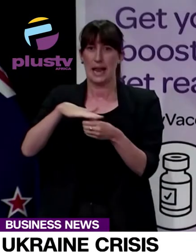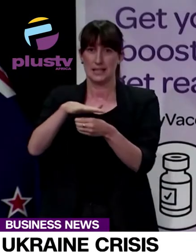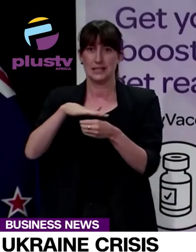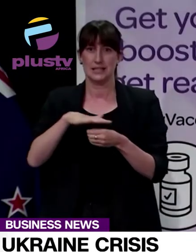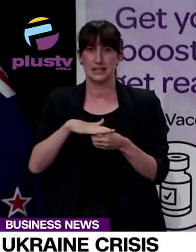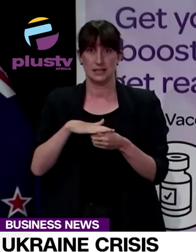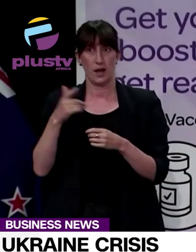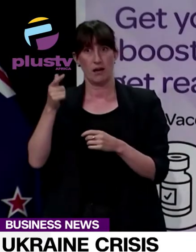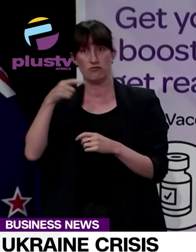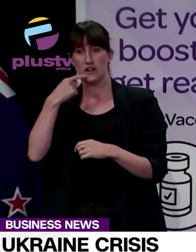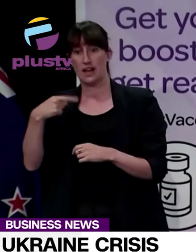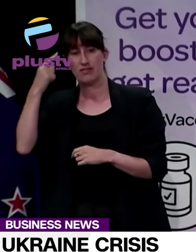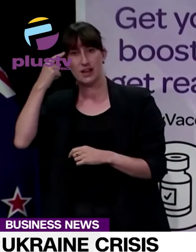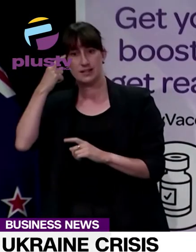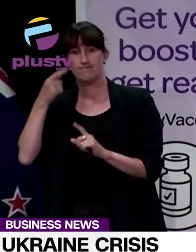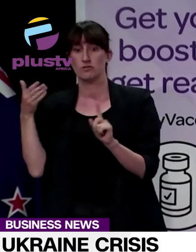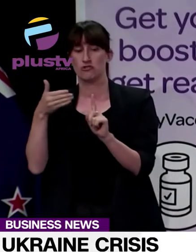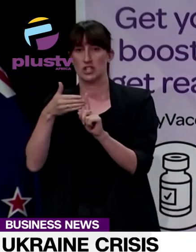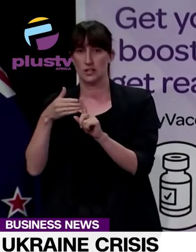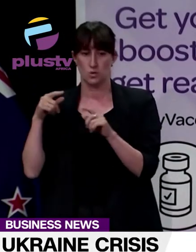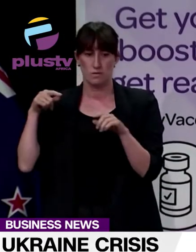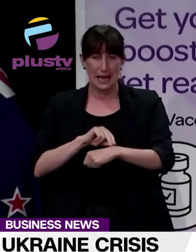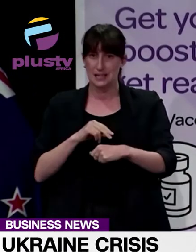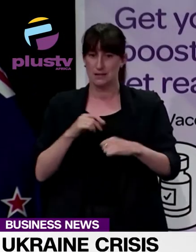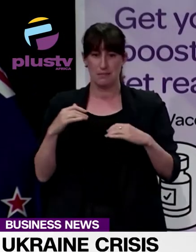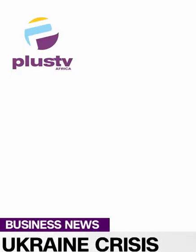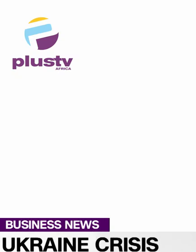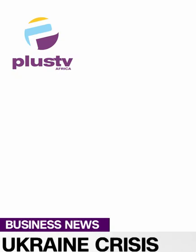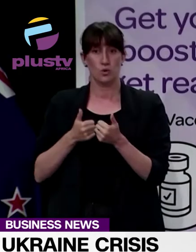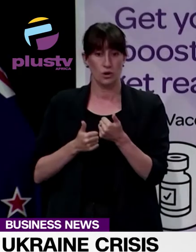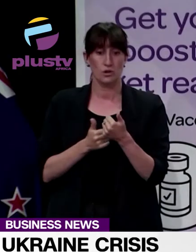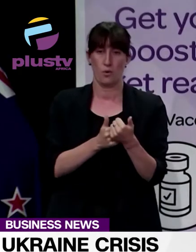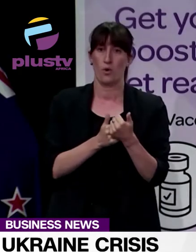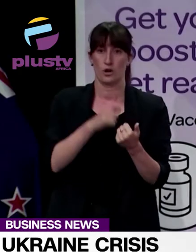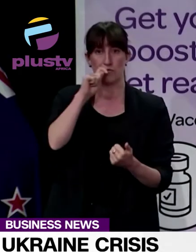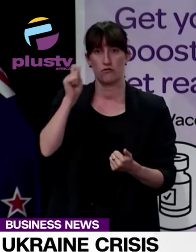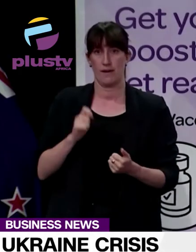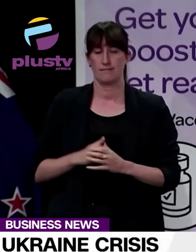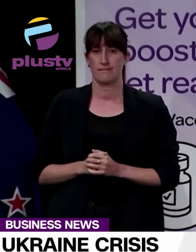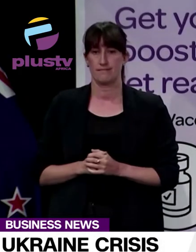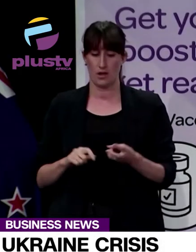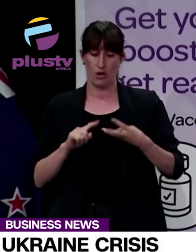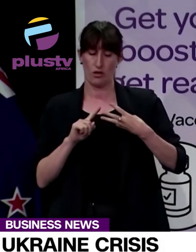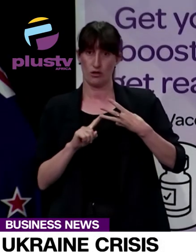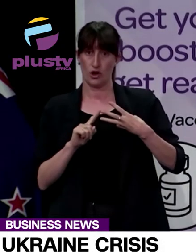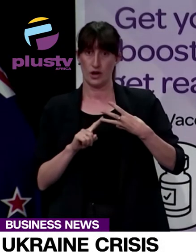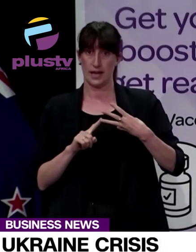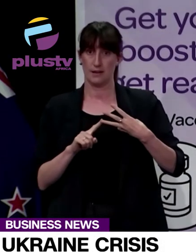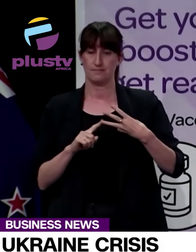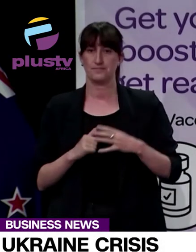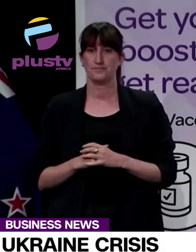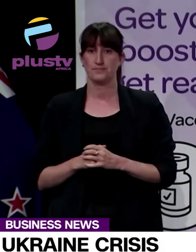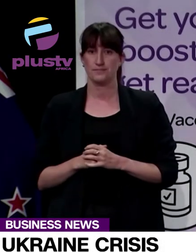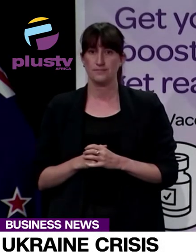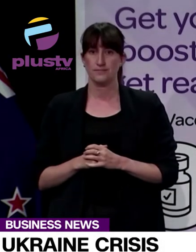Prime Minister Jacinda Ardern says New Zealand calls on Russia to do what is right, immediately seize military operations